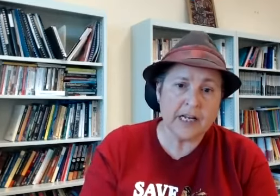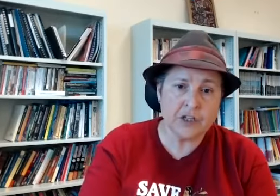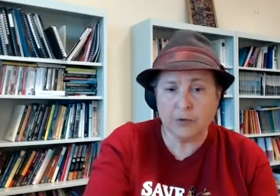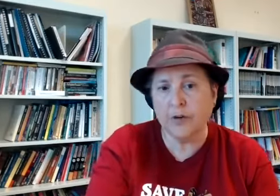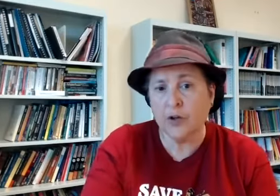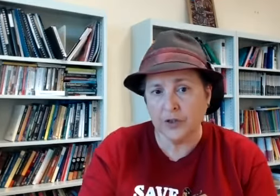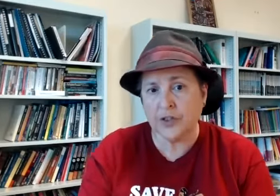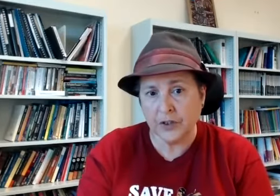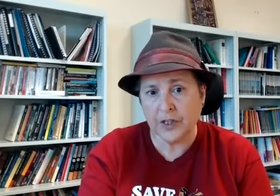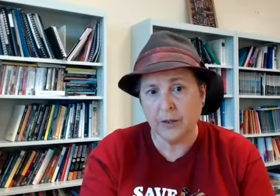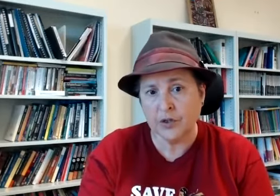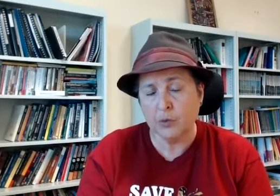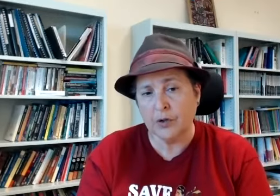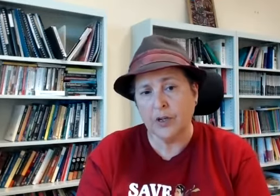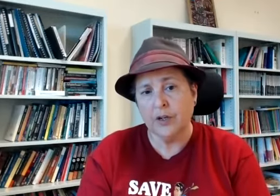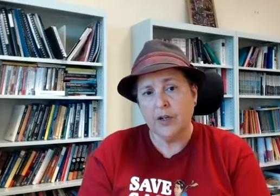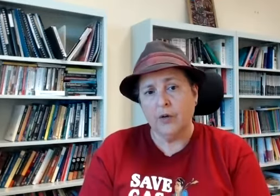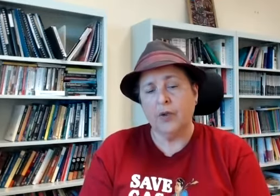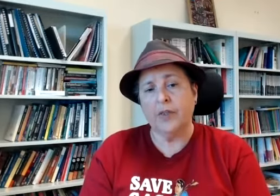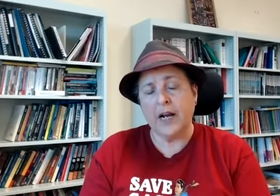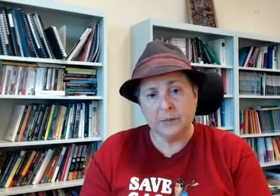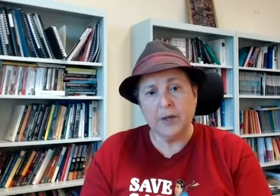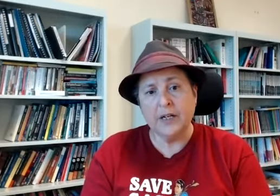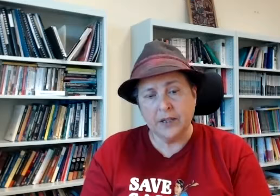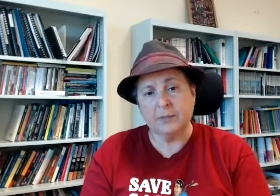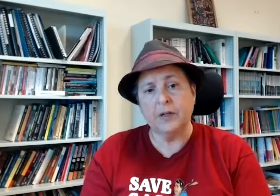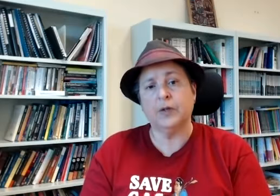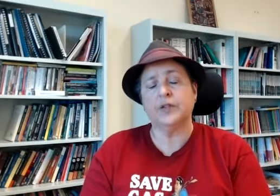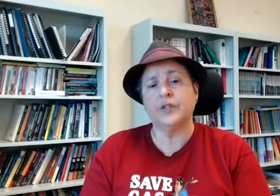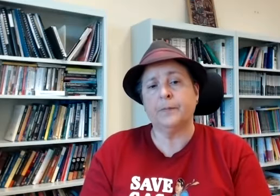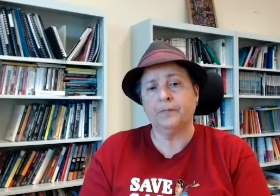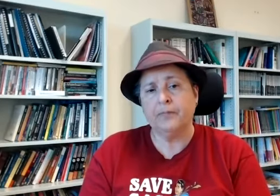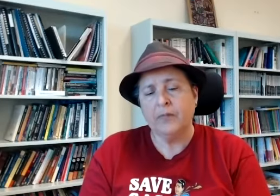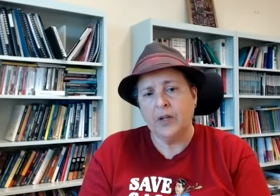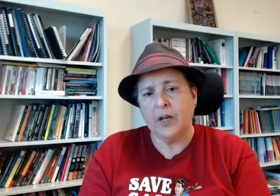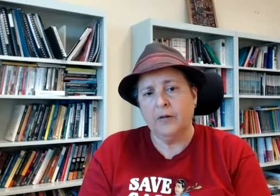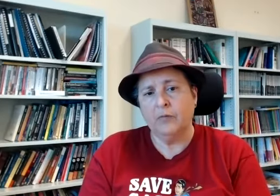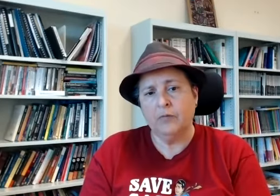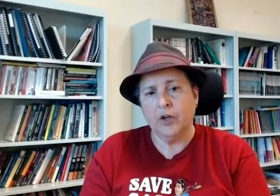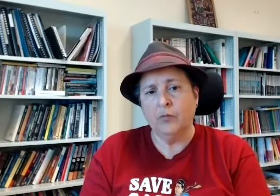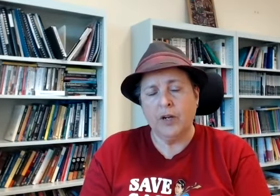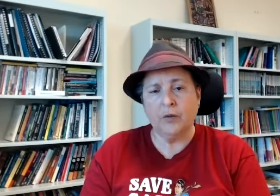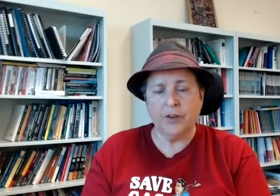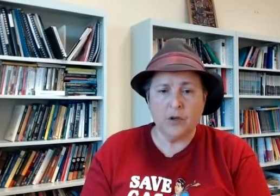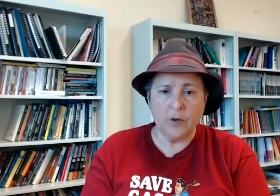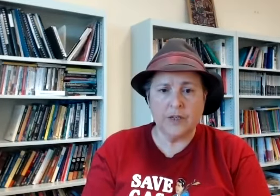actually provoke hostility and i'm just wondering whether there has been an experience um um you know either with the audiences